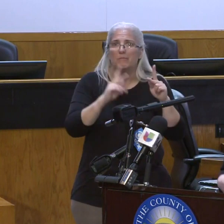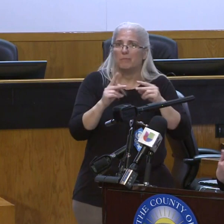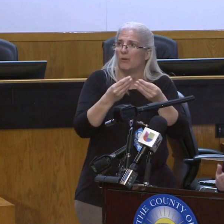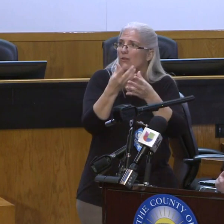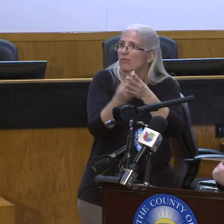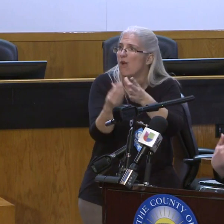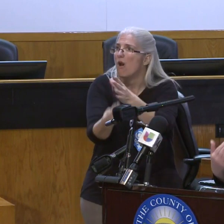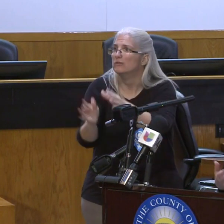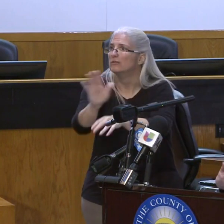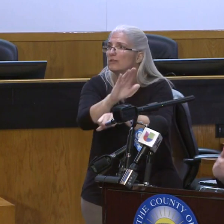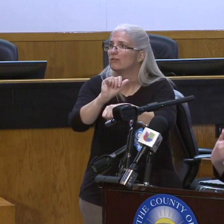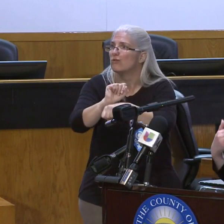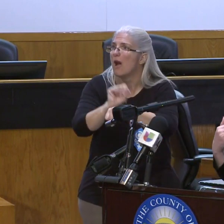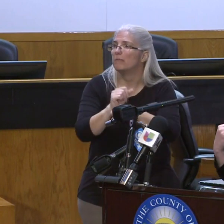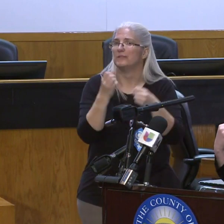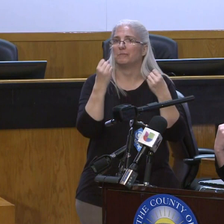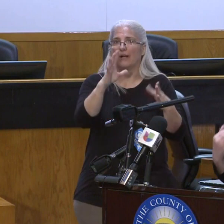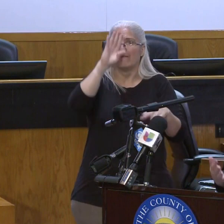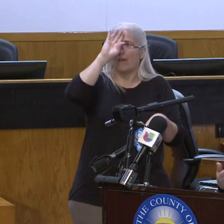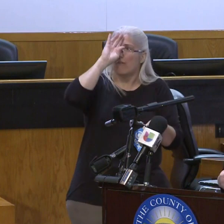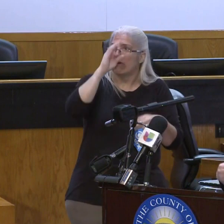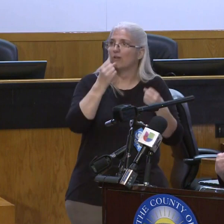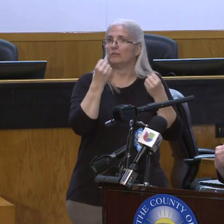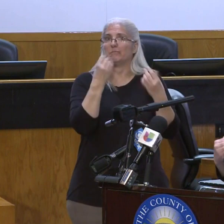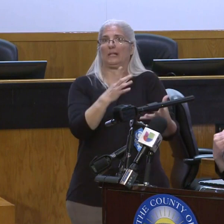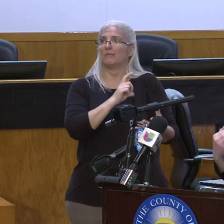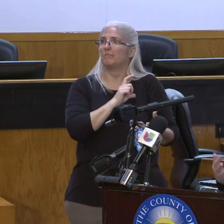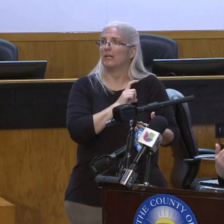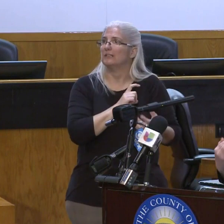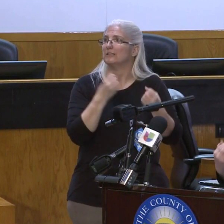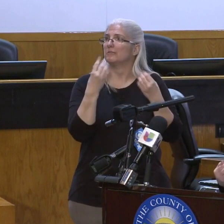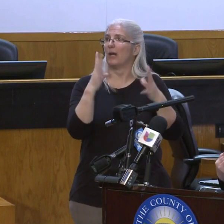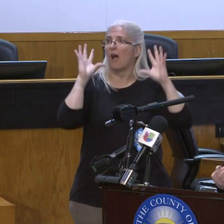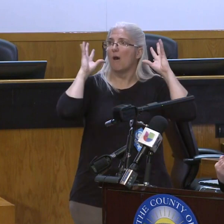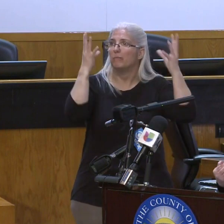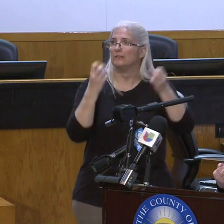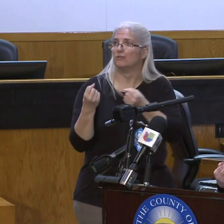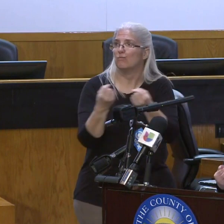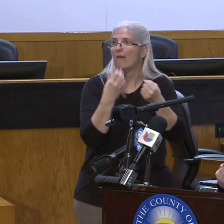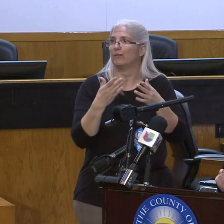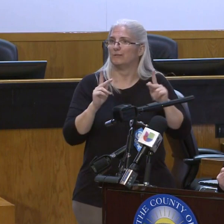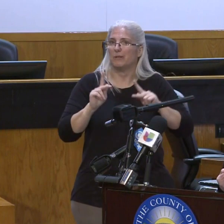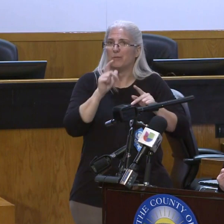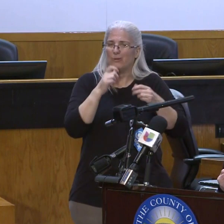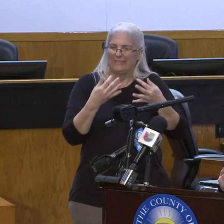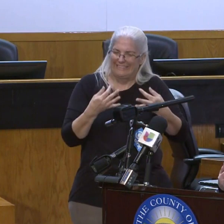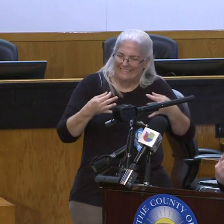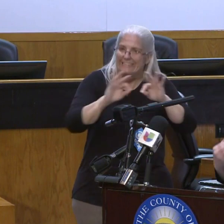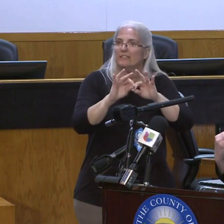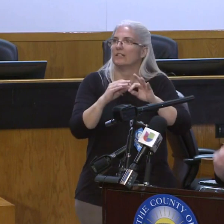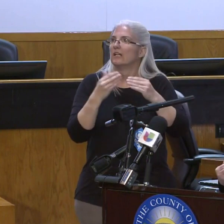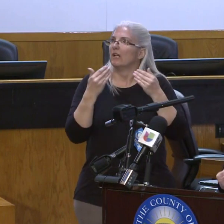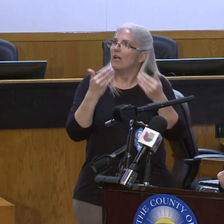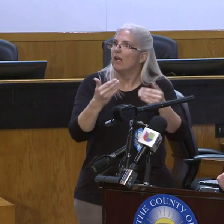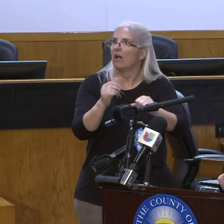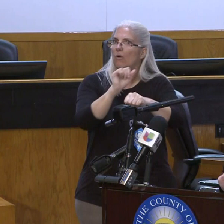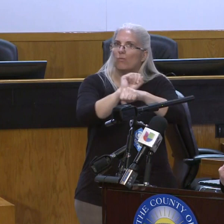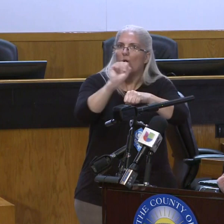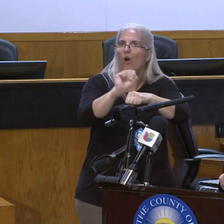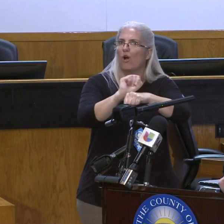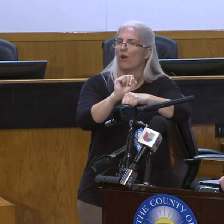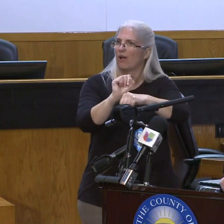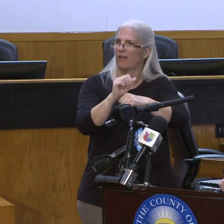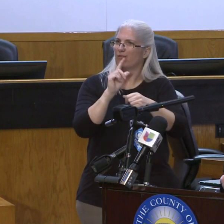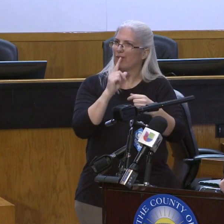people, firefighters, police officers, the ambulance drivers, people who are essential workers on the front line who are doing their very